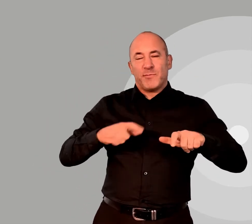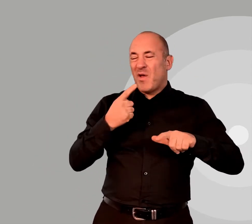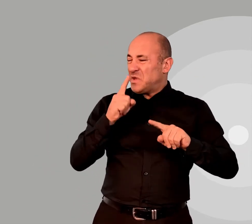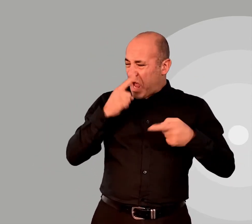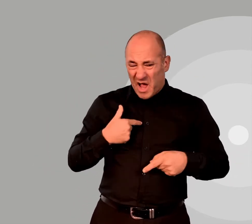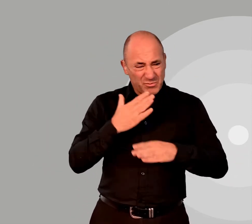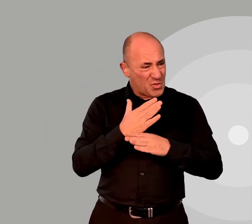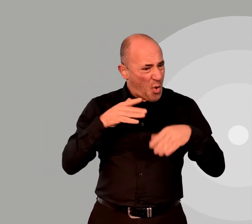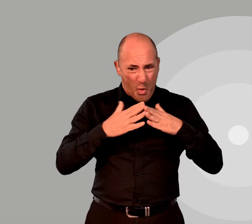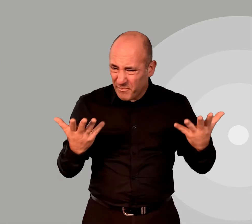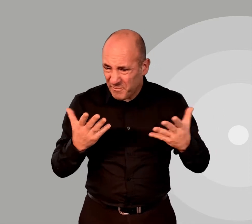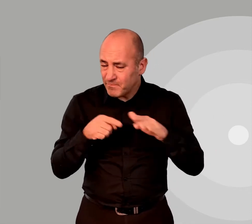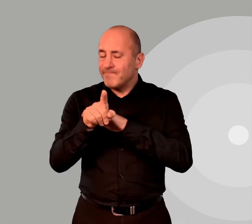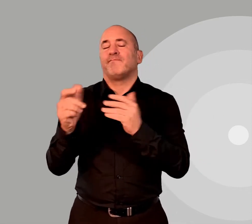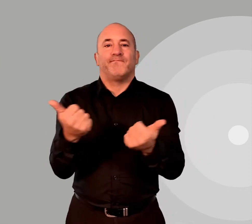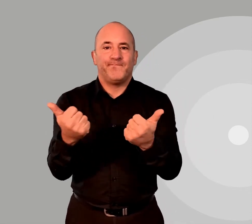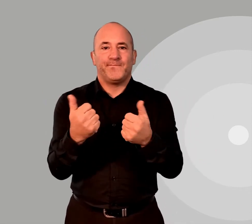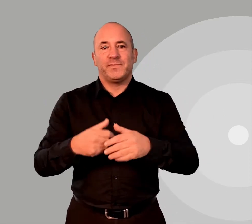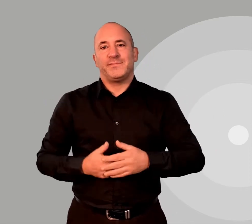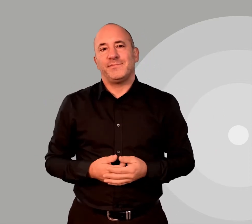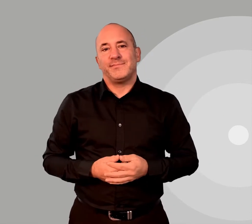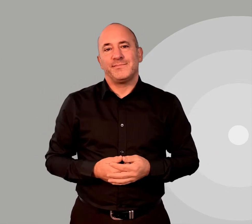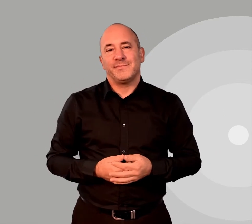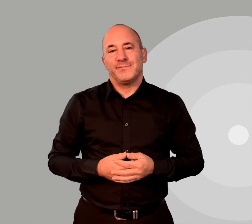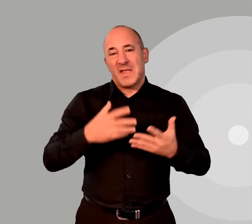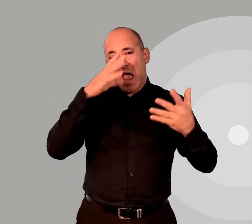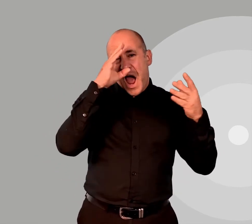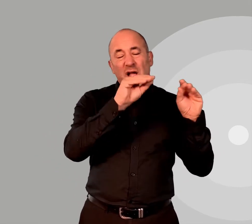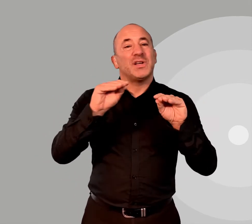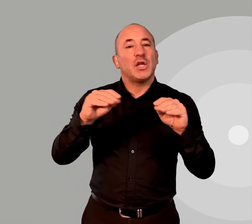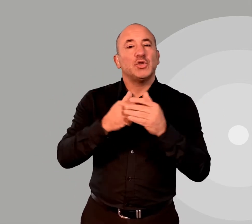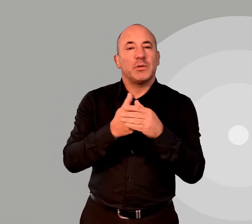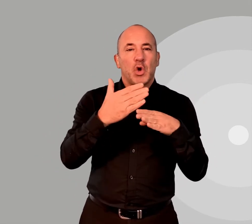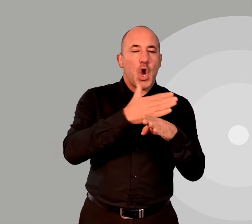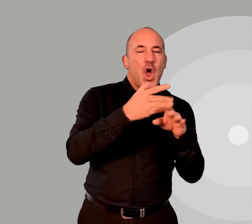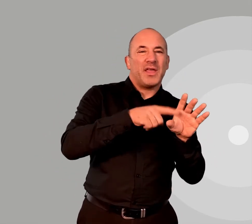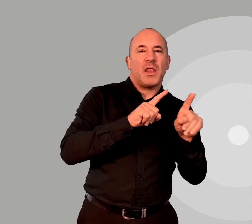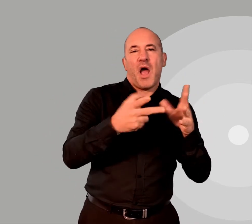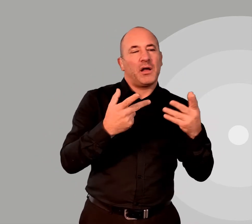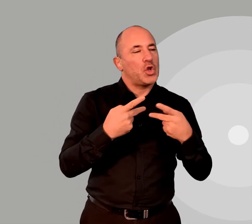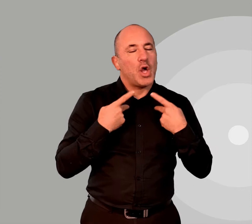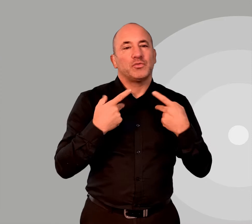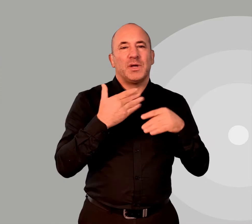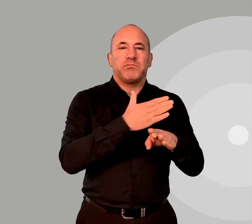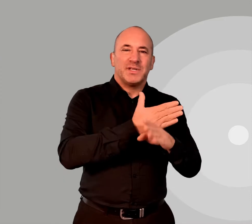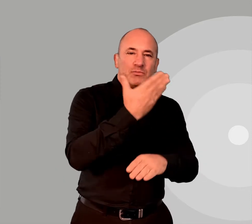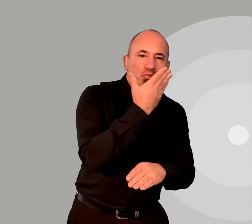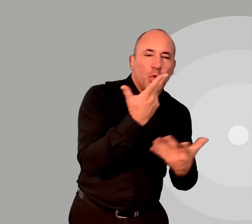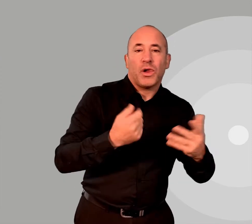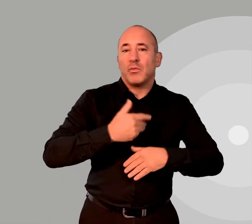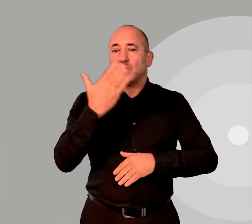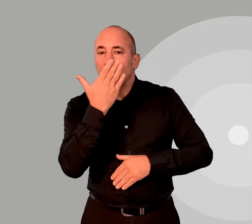unless they are unable to do so. Education. Early years settings, schools,